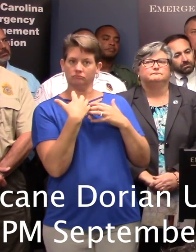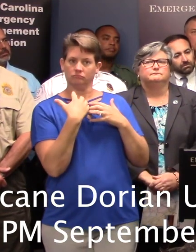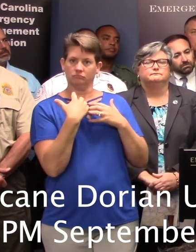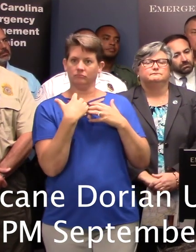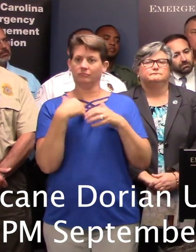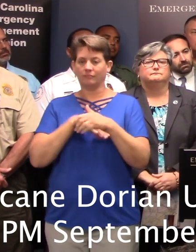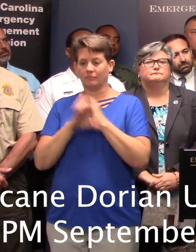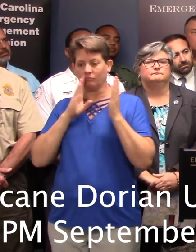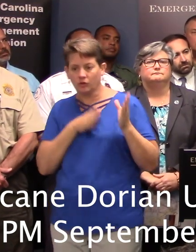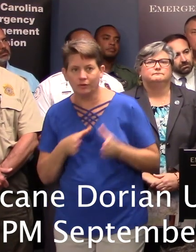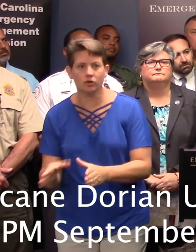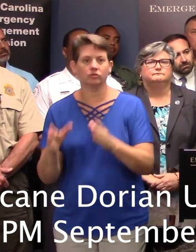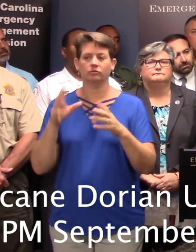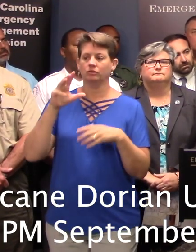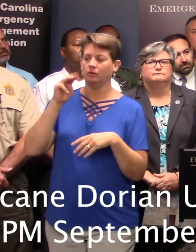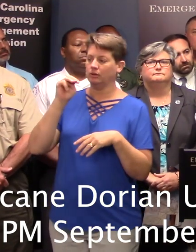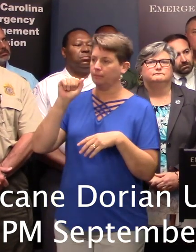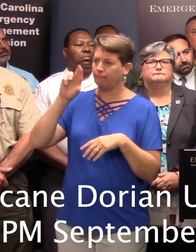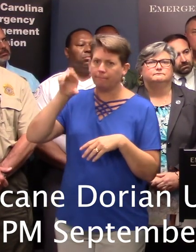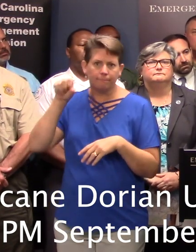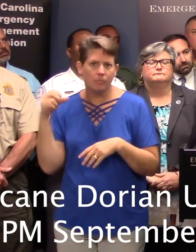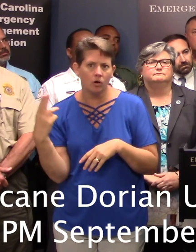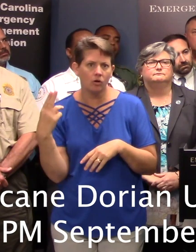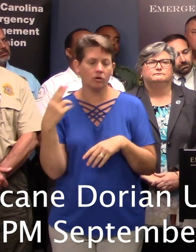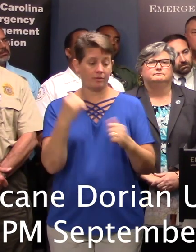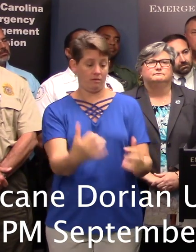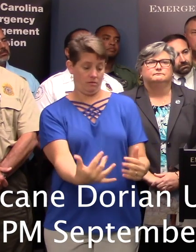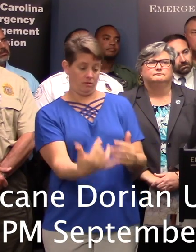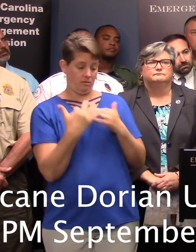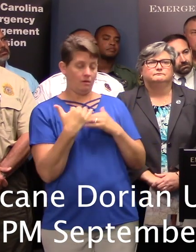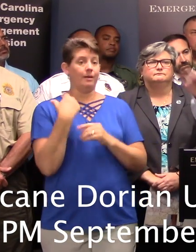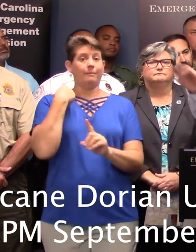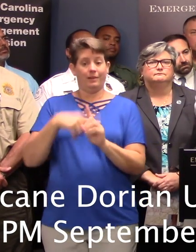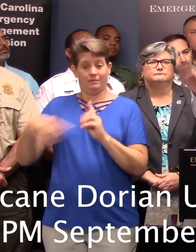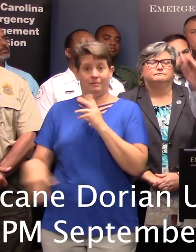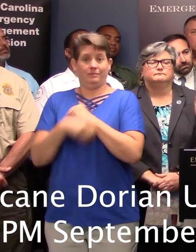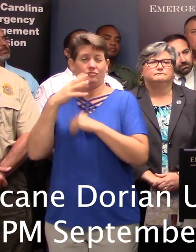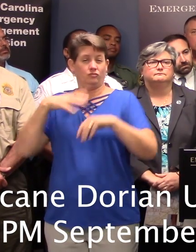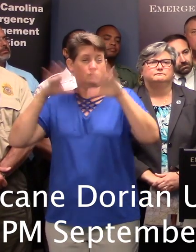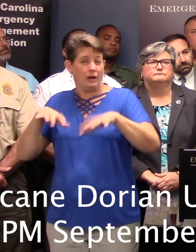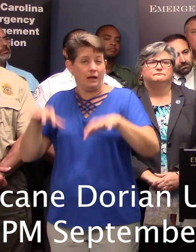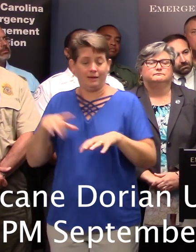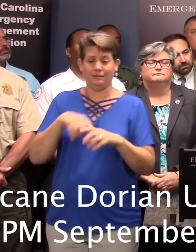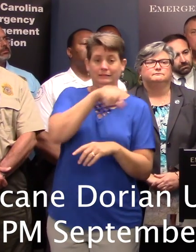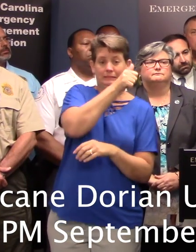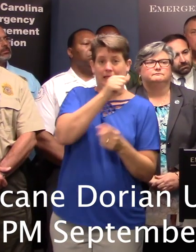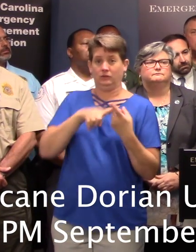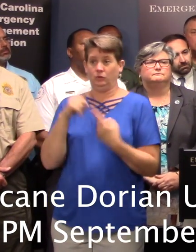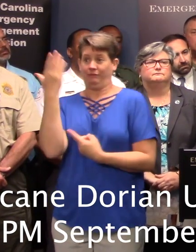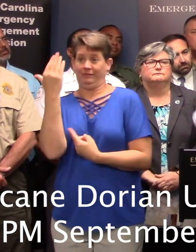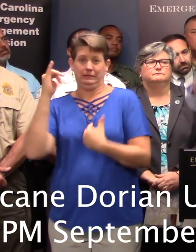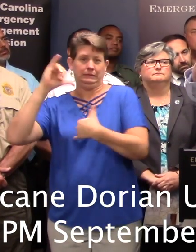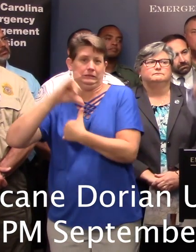same time, the rain is calculated to be 10 to 15 inches in this period here. We'll be